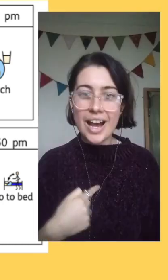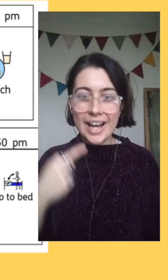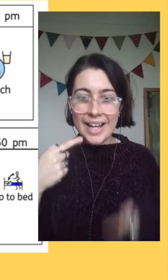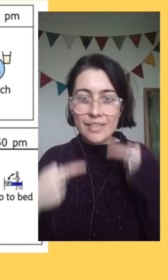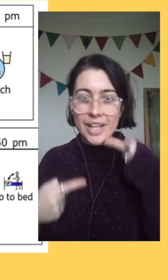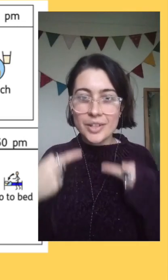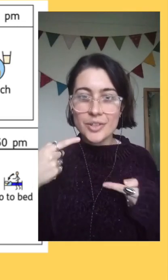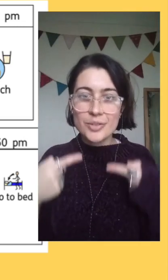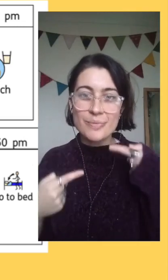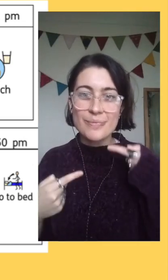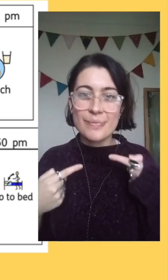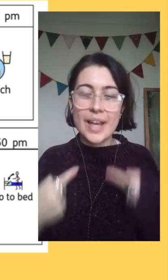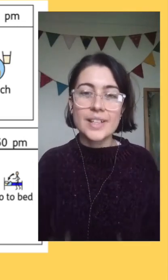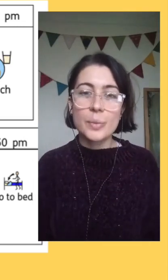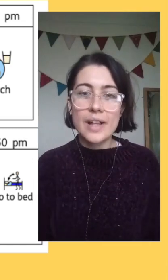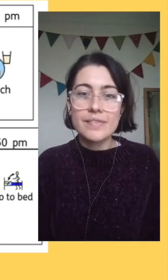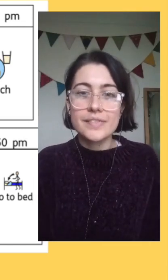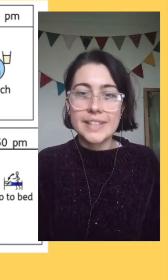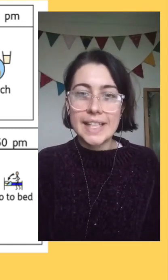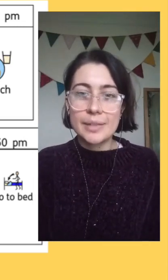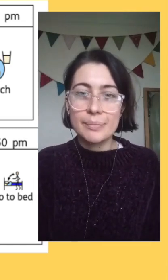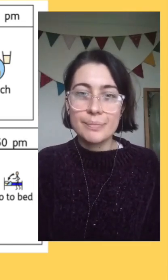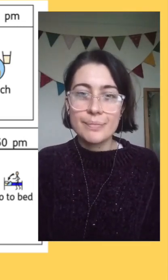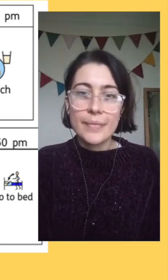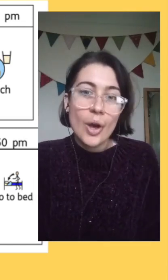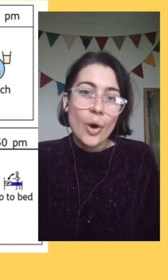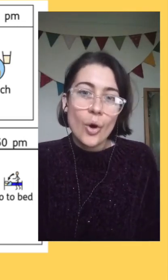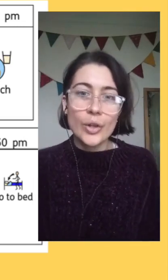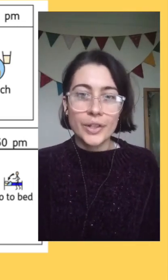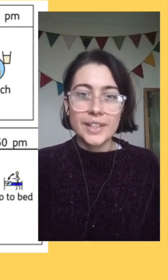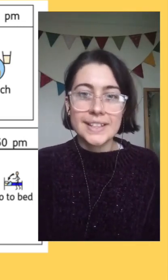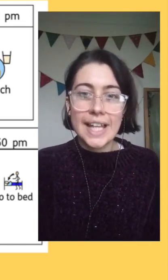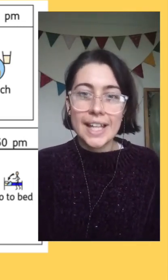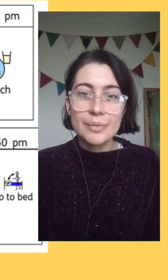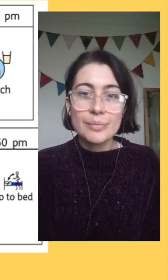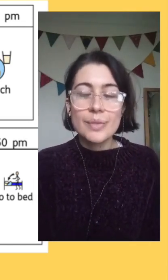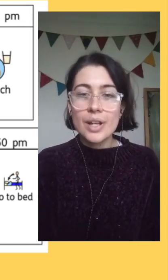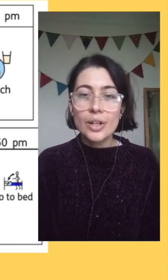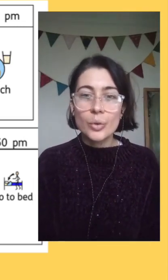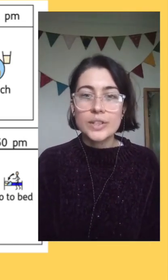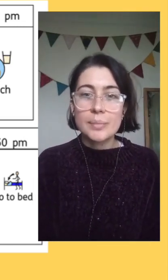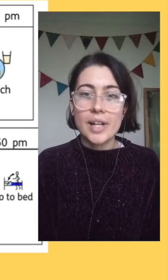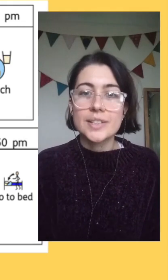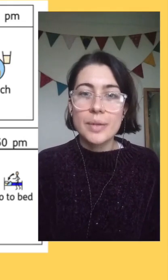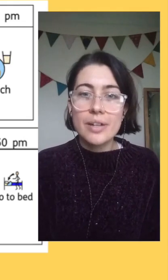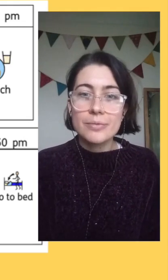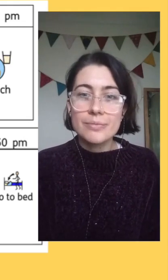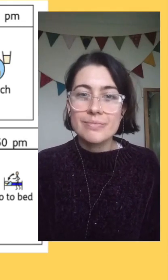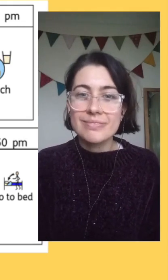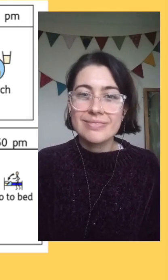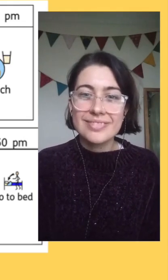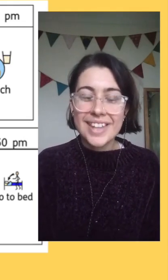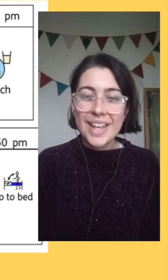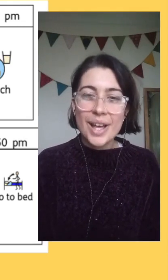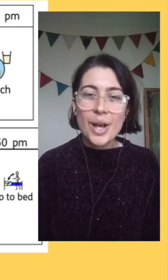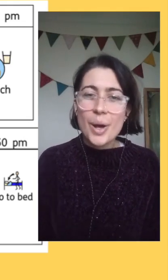I have lunch at 12.15 or you can say quarter past twelve.